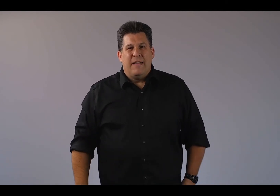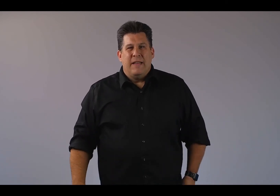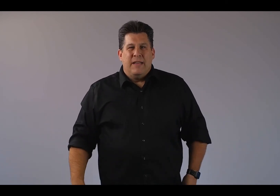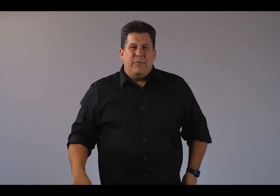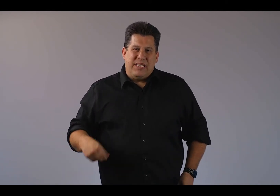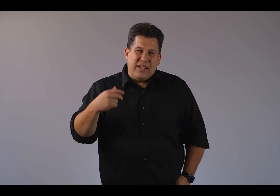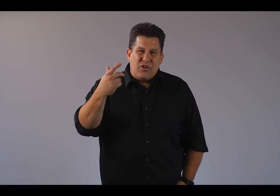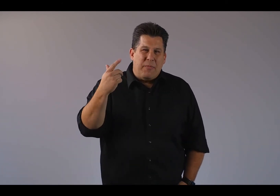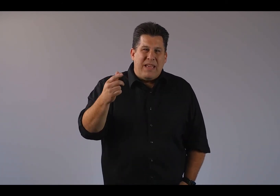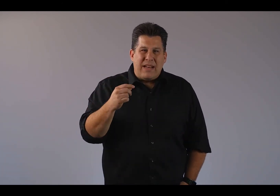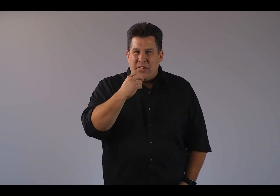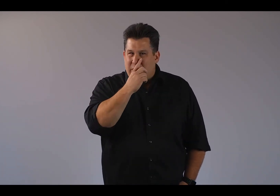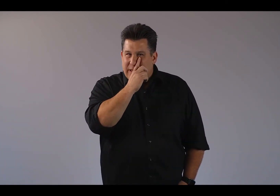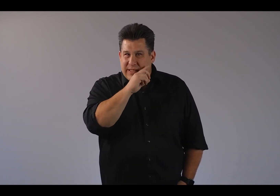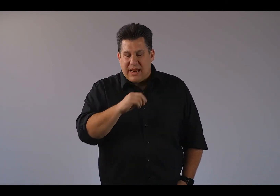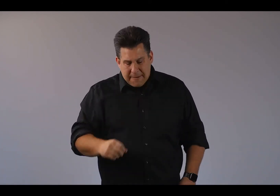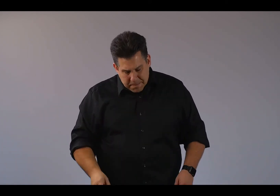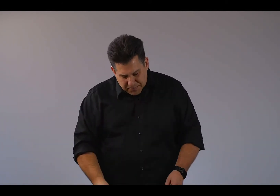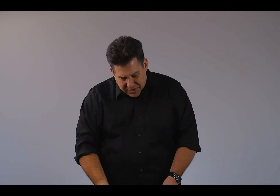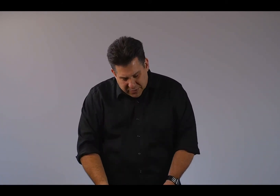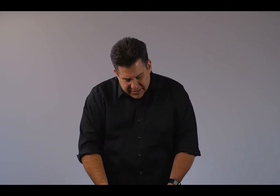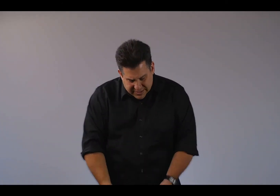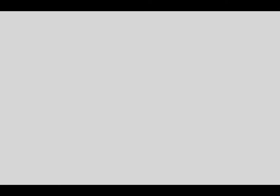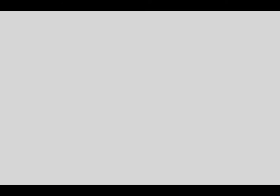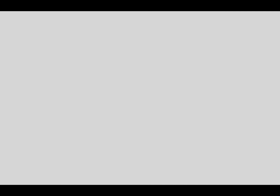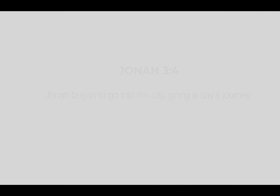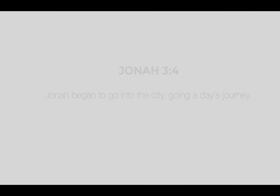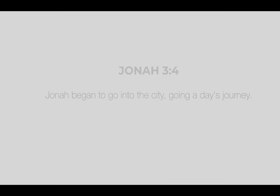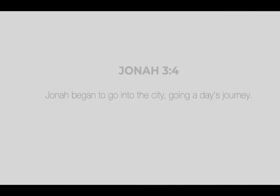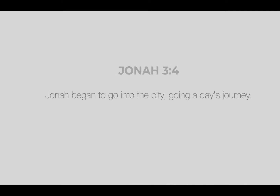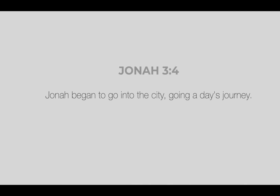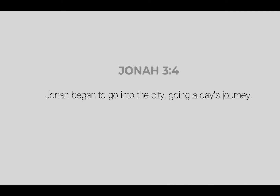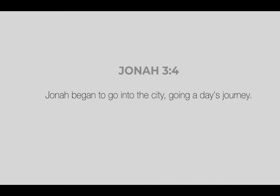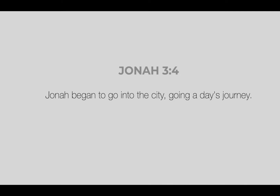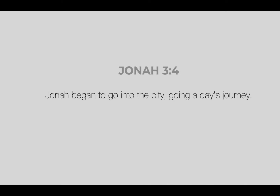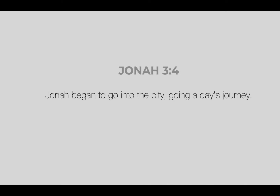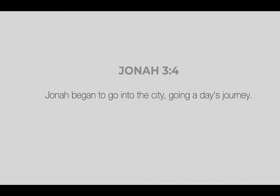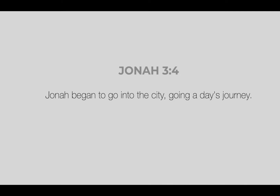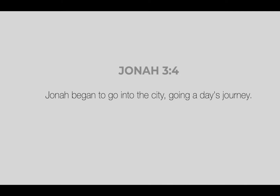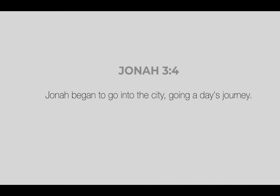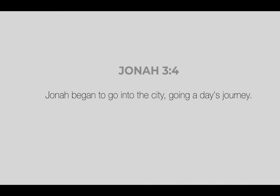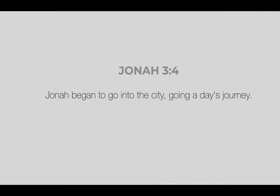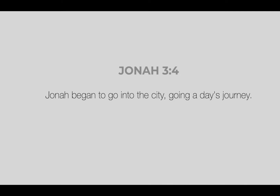we see that Jonah began to go into the city. Look what it says. He began to go into the city going a day's journey.